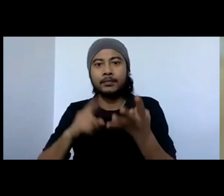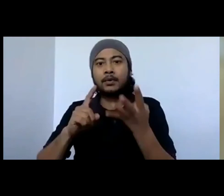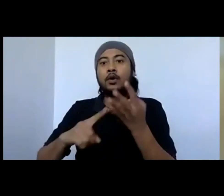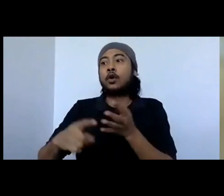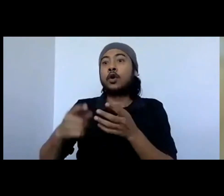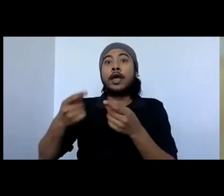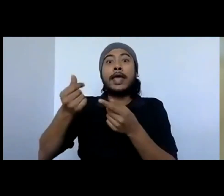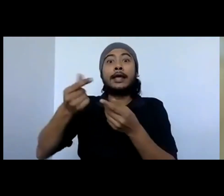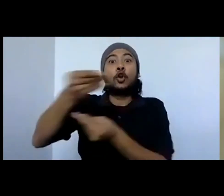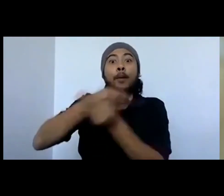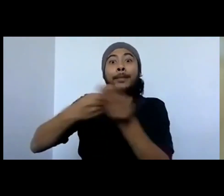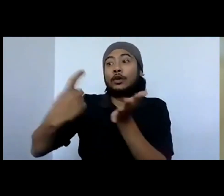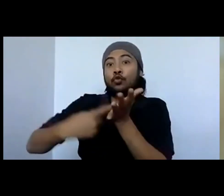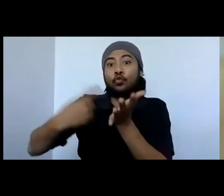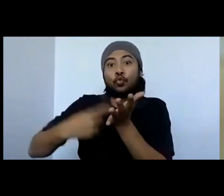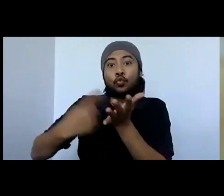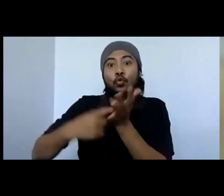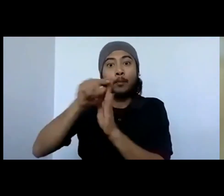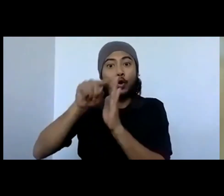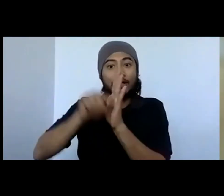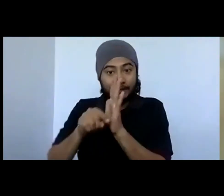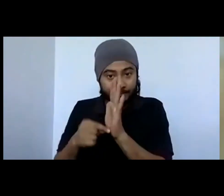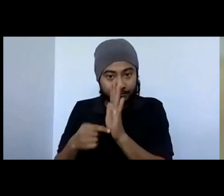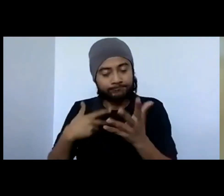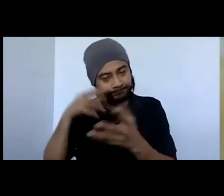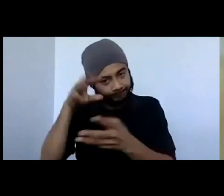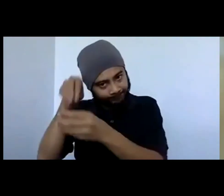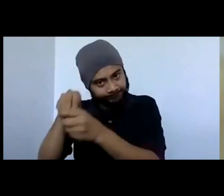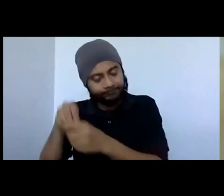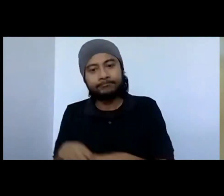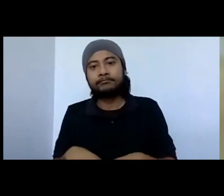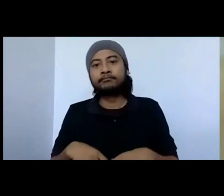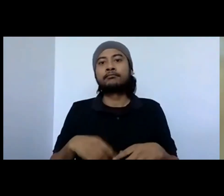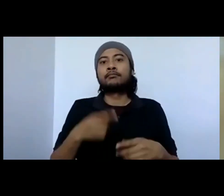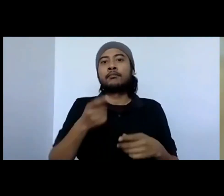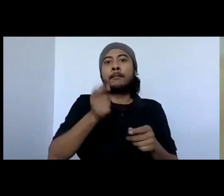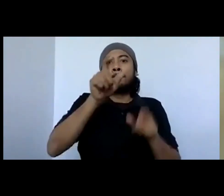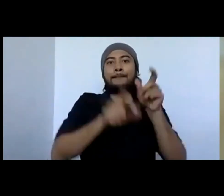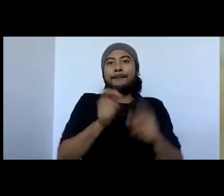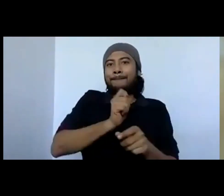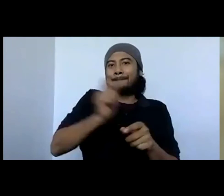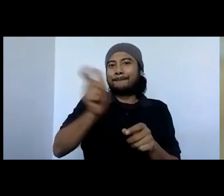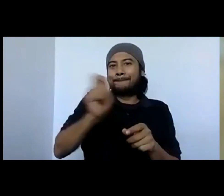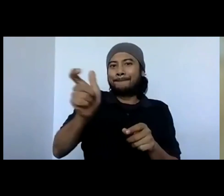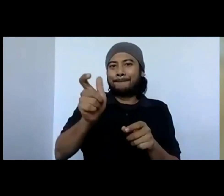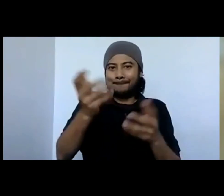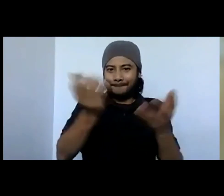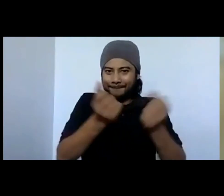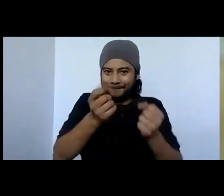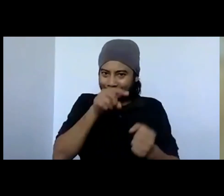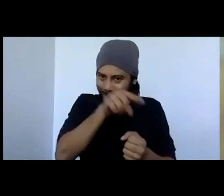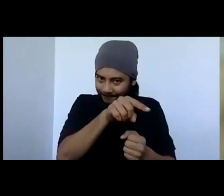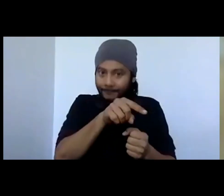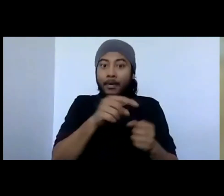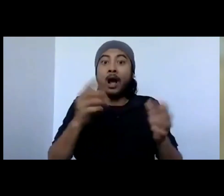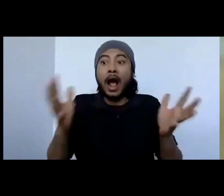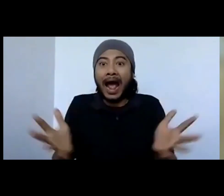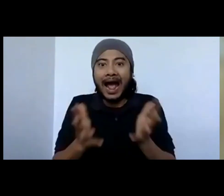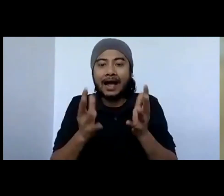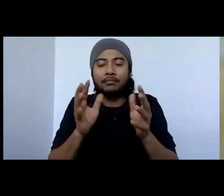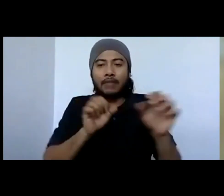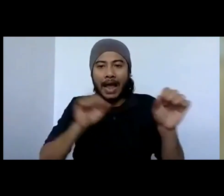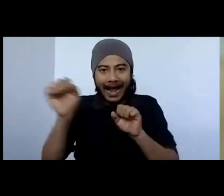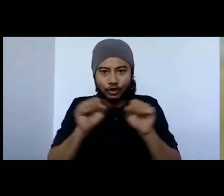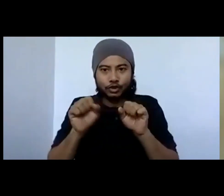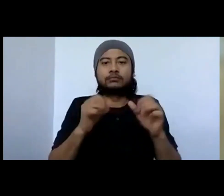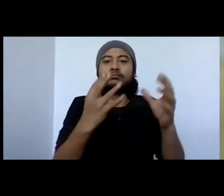different area. We have a specific arm of consumer action. We have a separate arm in trade and economic